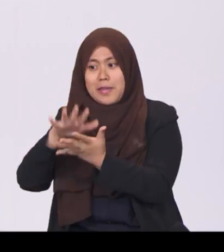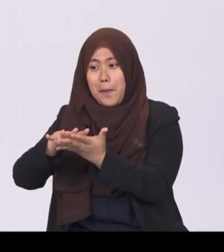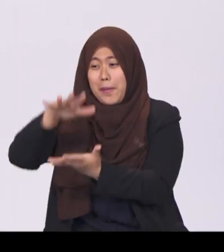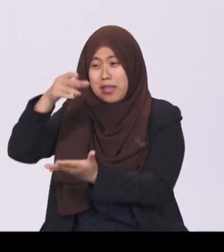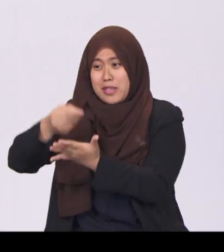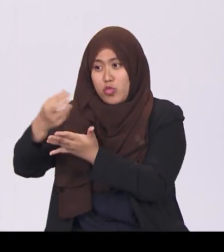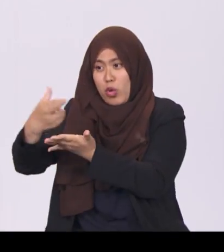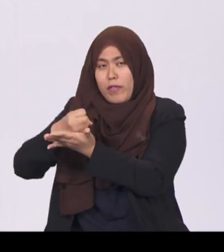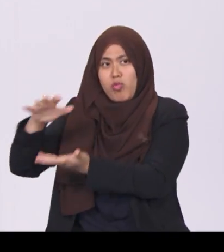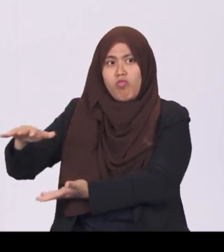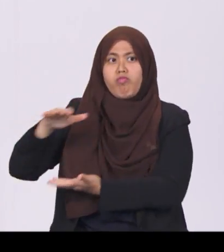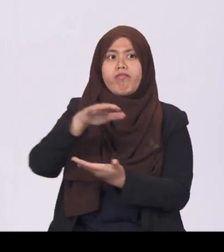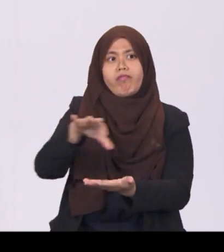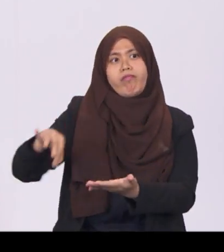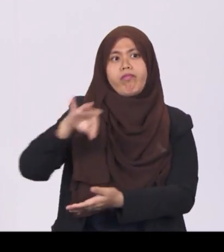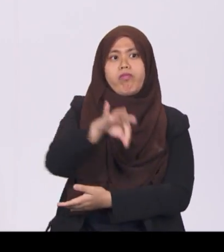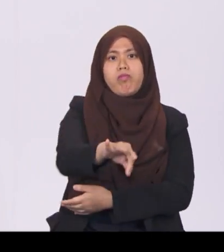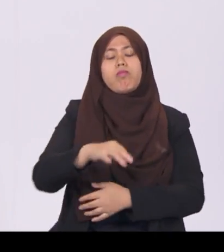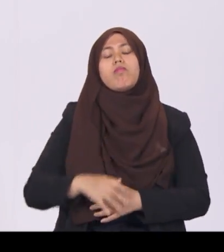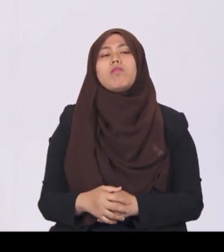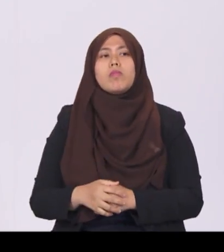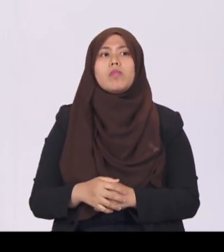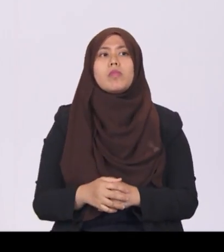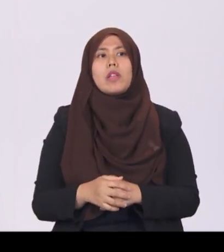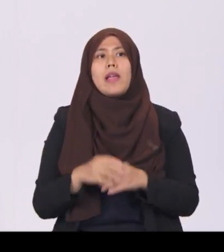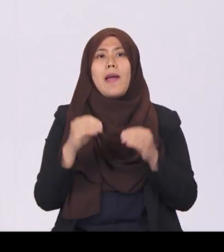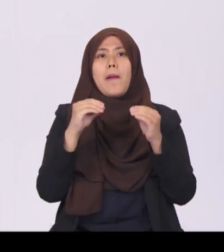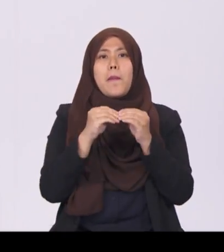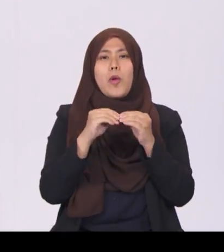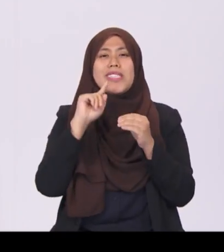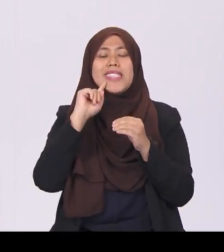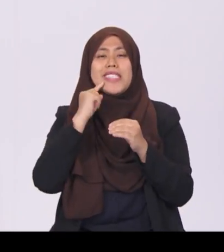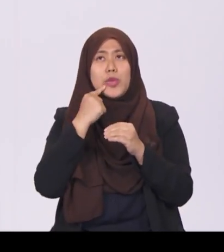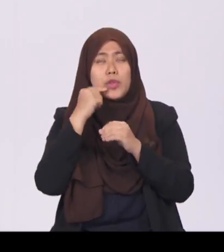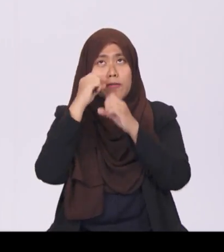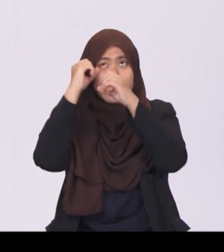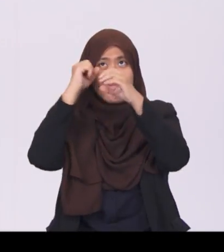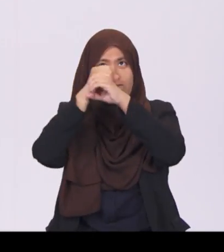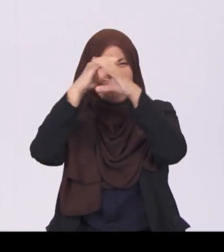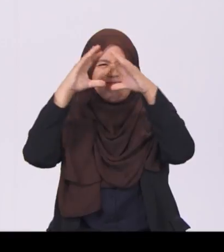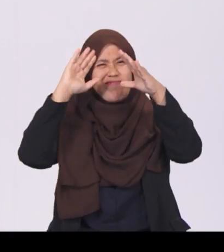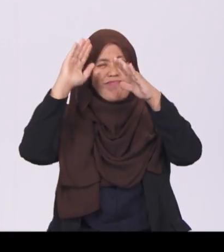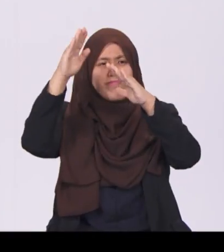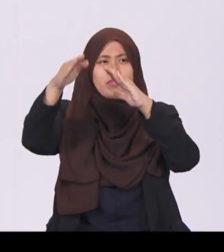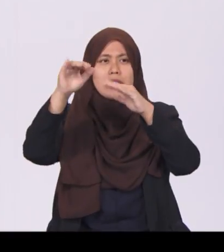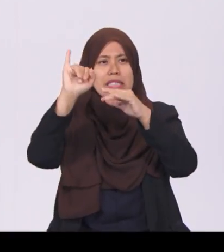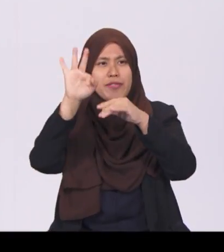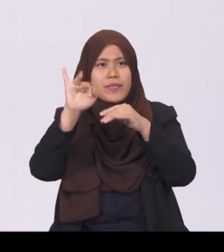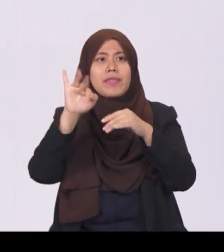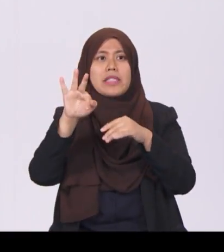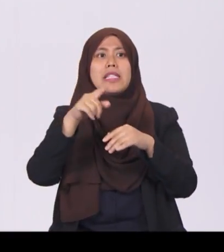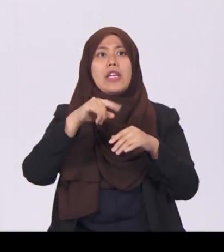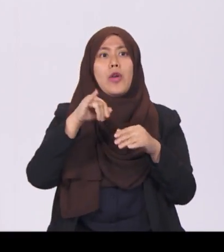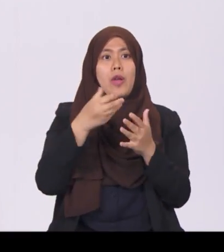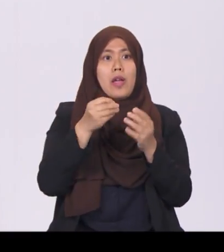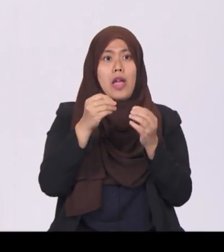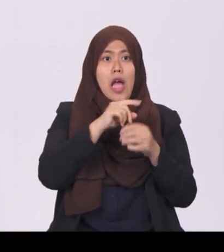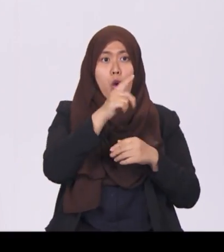revenue. In a more extreme scenario, if we spend more than our investment returns, we will eat into our nest egg.